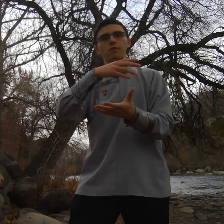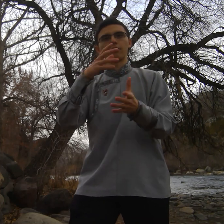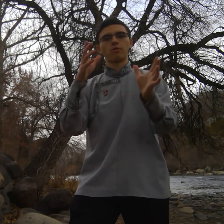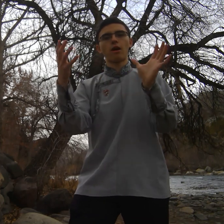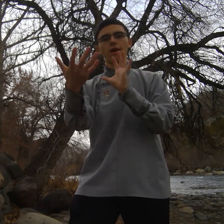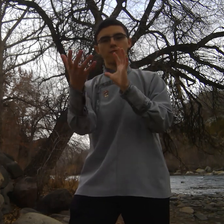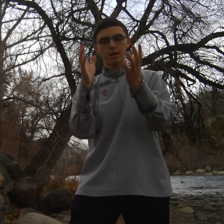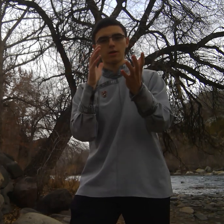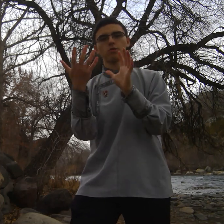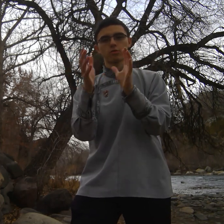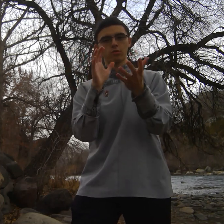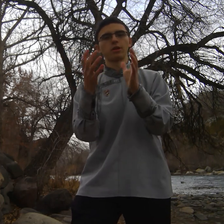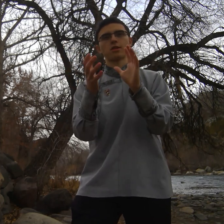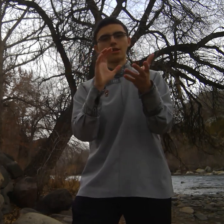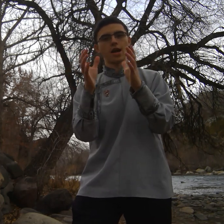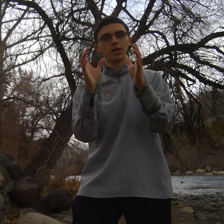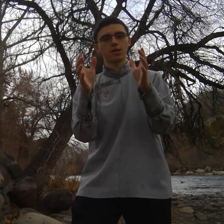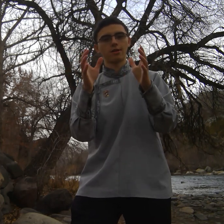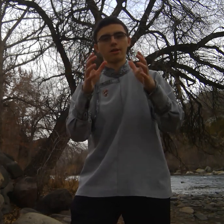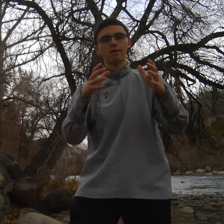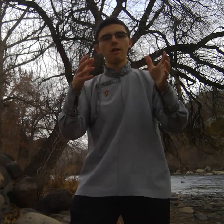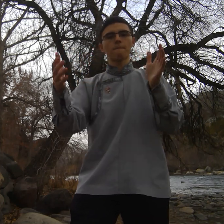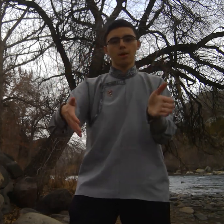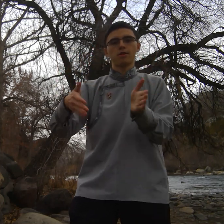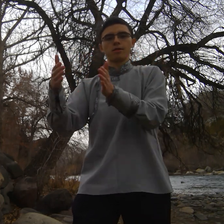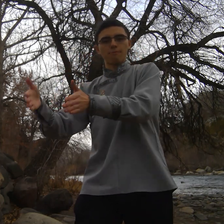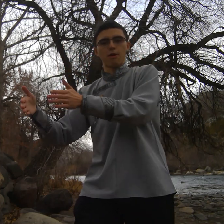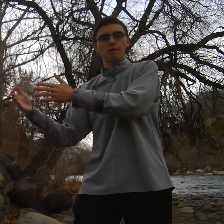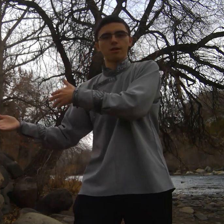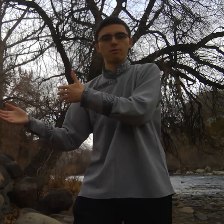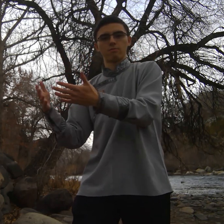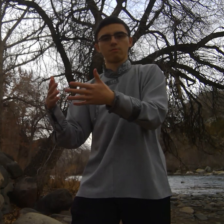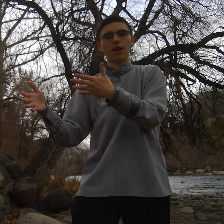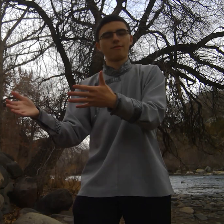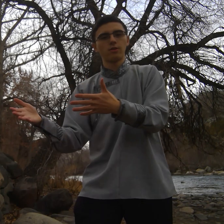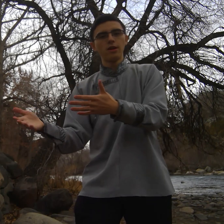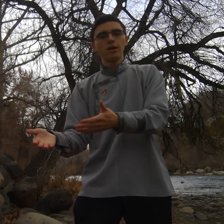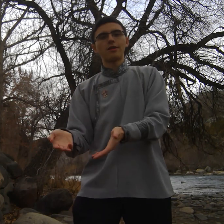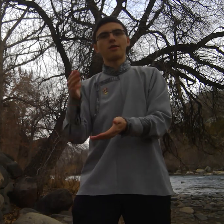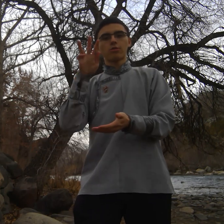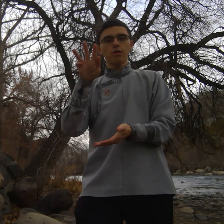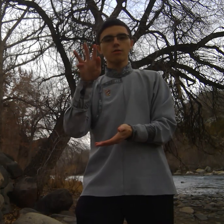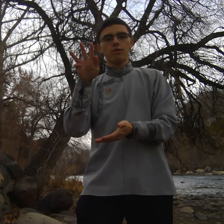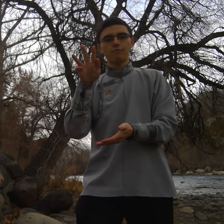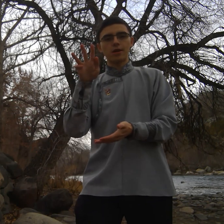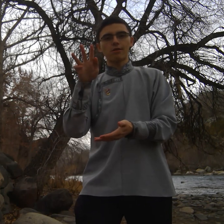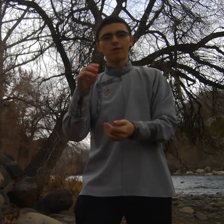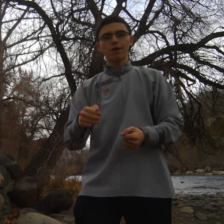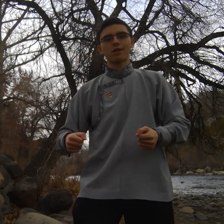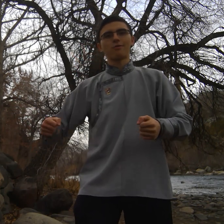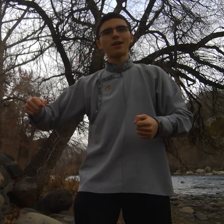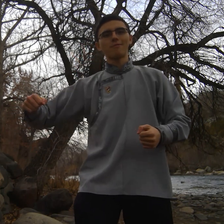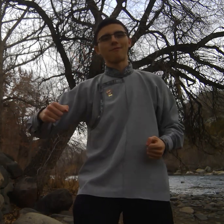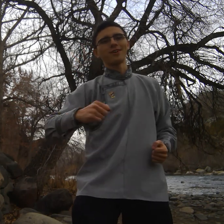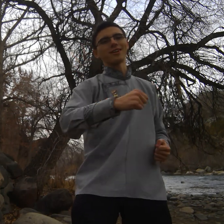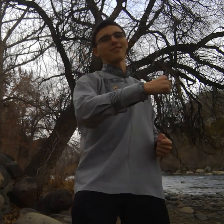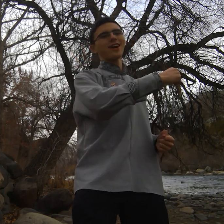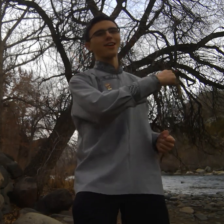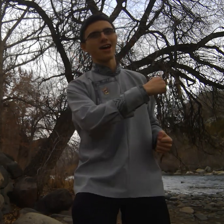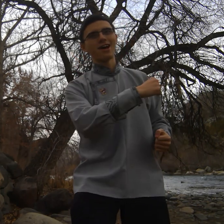there's a lot of big cultural exchange on this person-to-person level and then the third goal of Peace Corps is the one I'm fulfilling right now